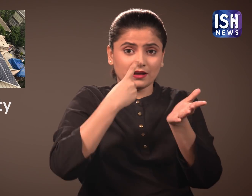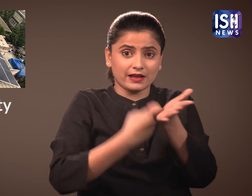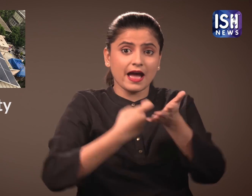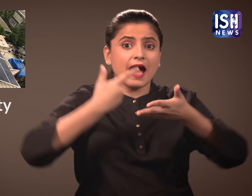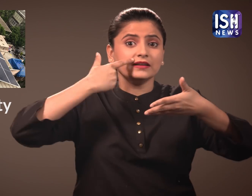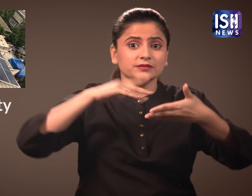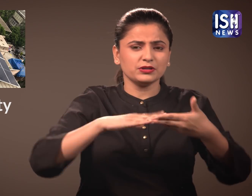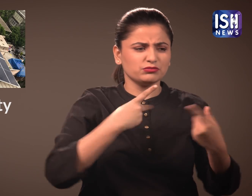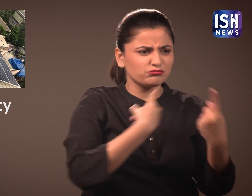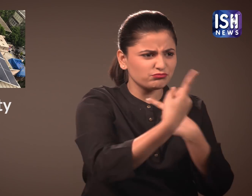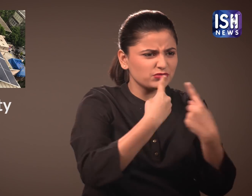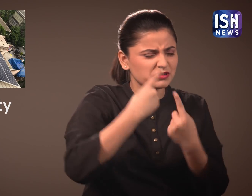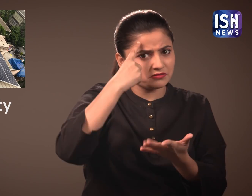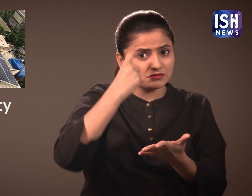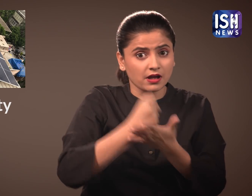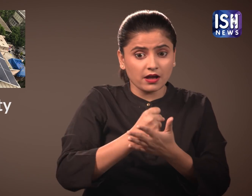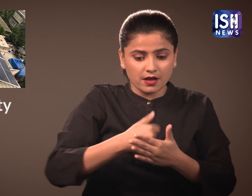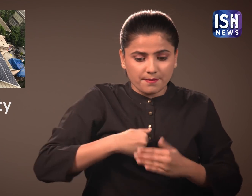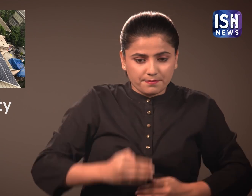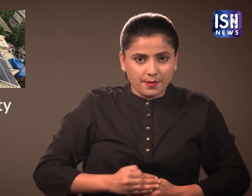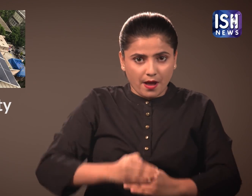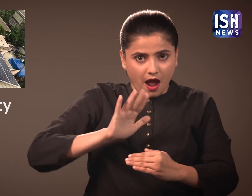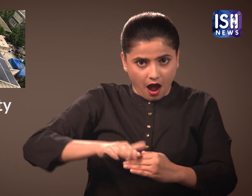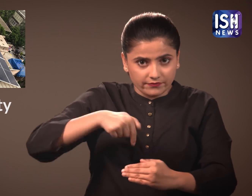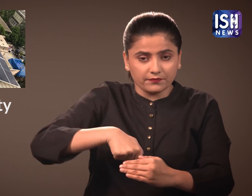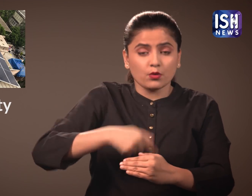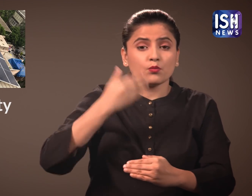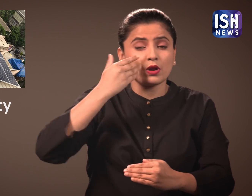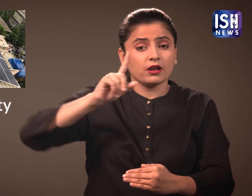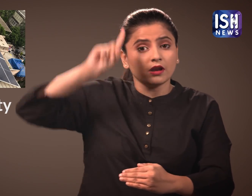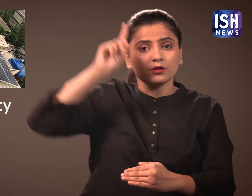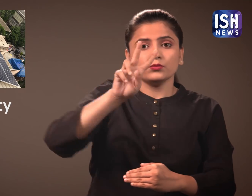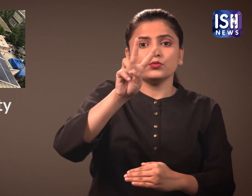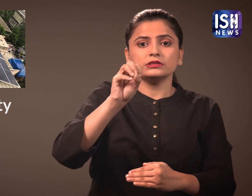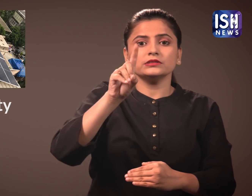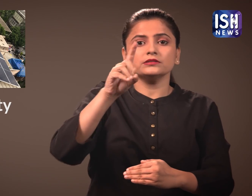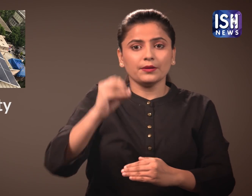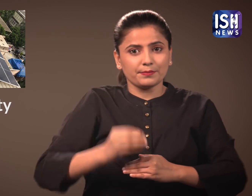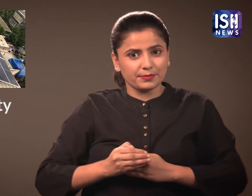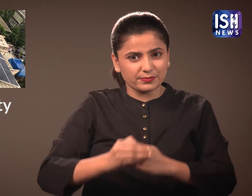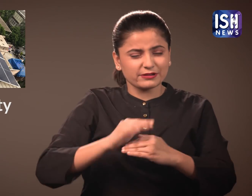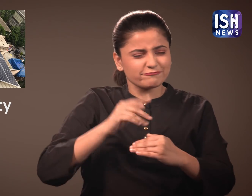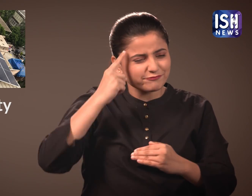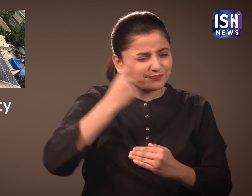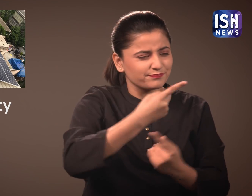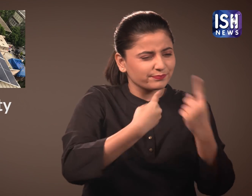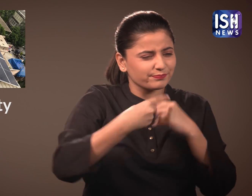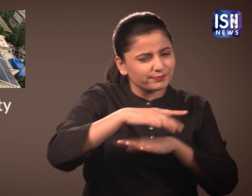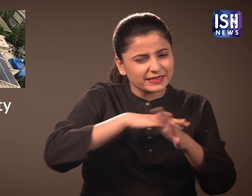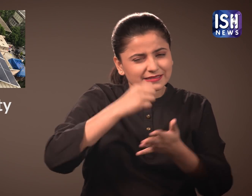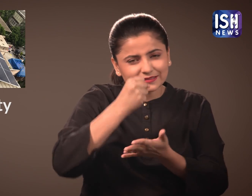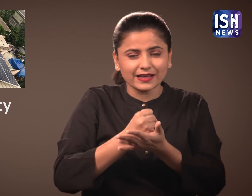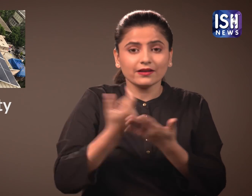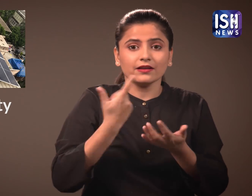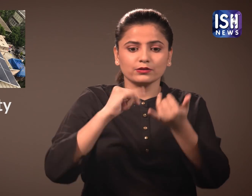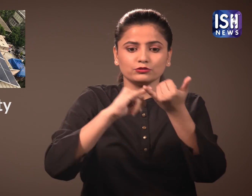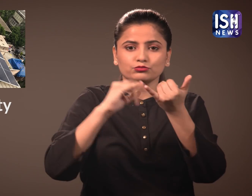She said that, my husband and I decided to use solar energy in 2010 when I was expecting my son.